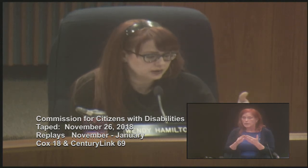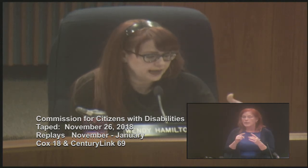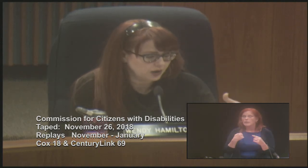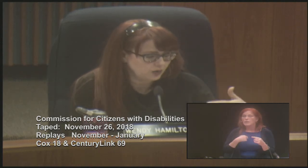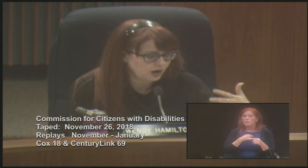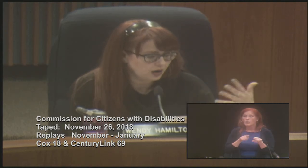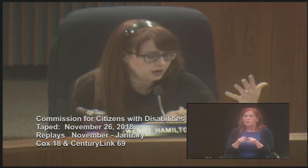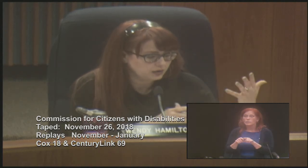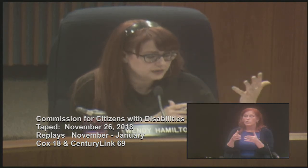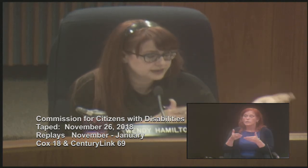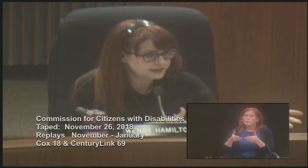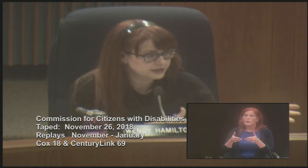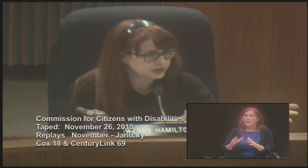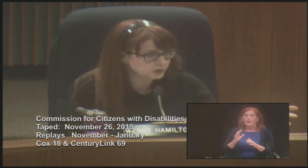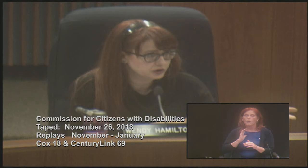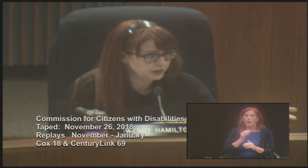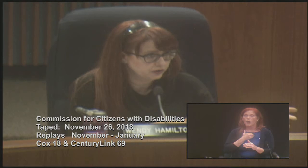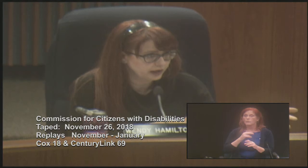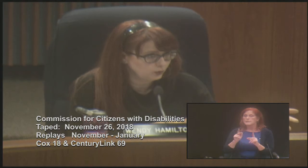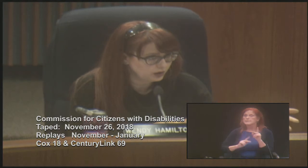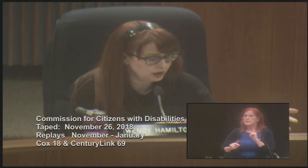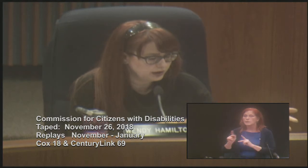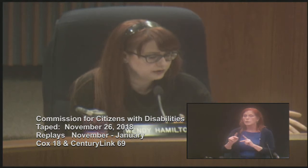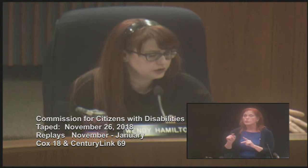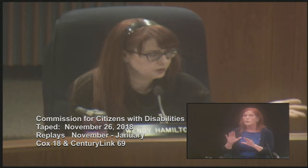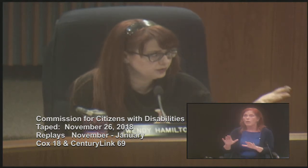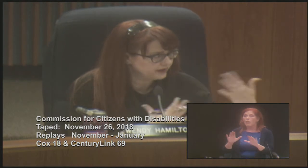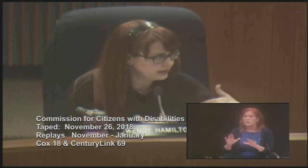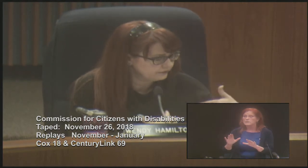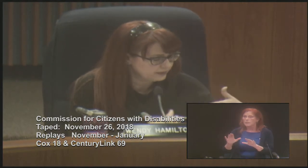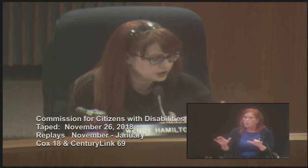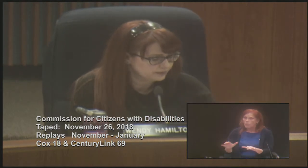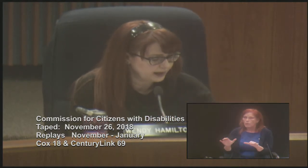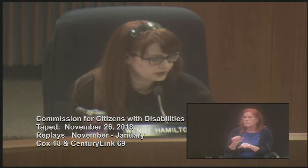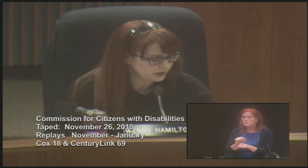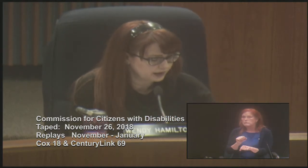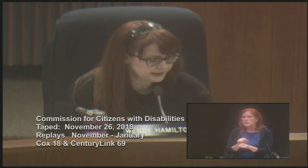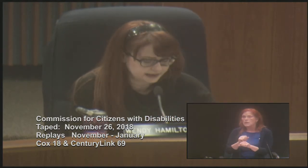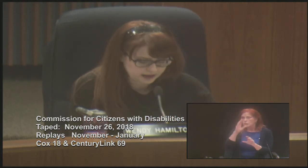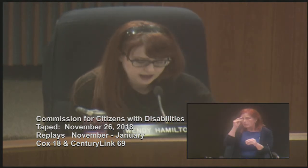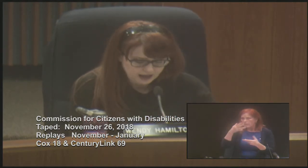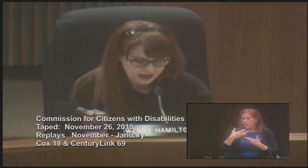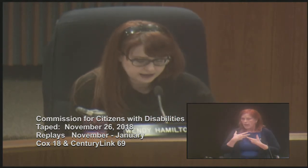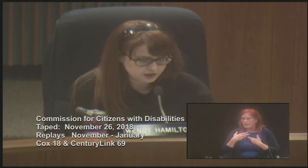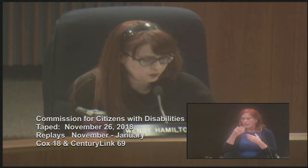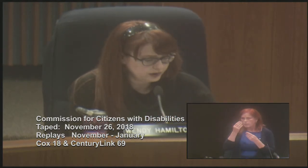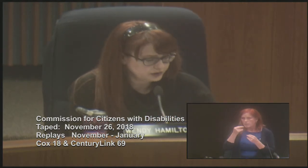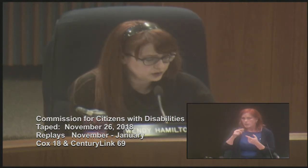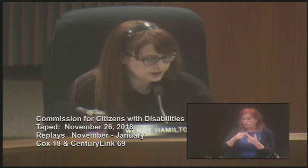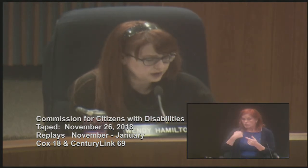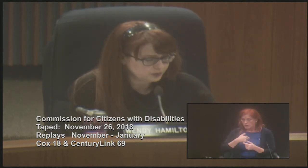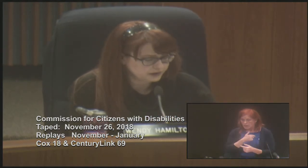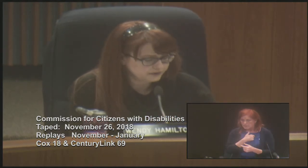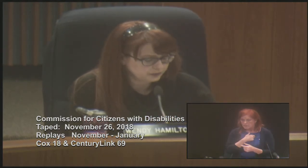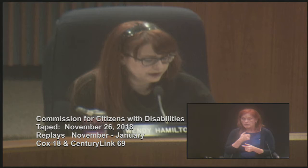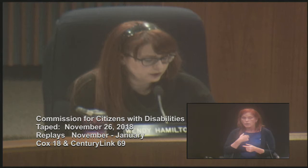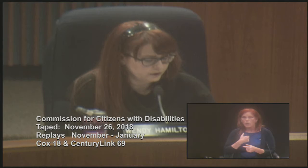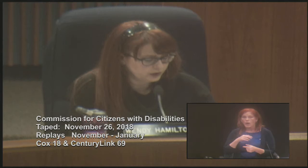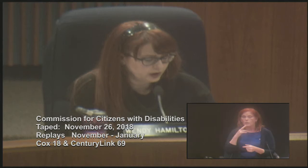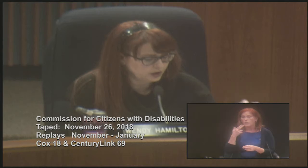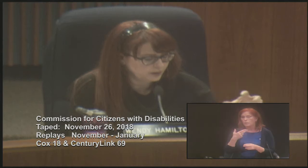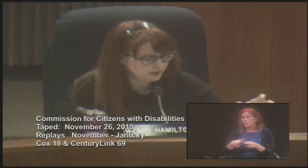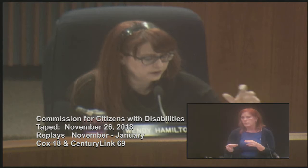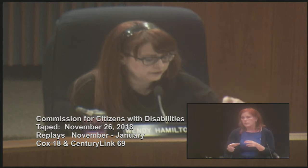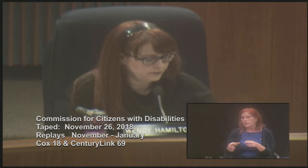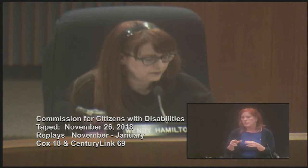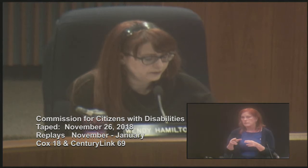to allow our citizens who are doing great work to provide information back to us. And so what I'll do is I'll briefly read